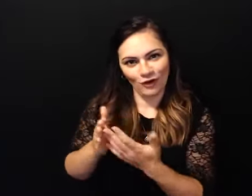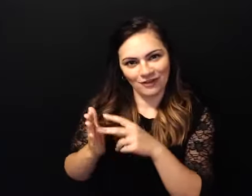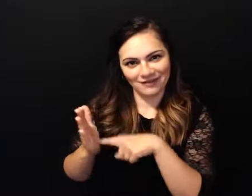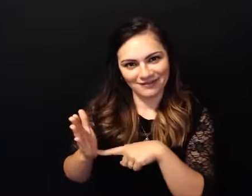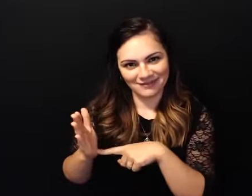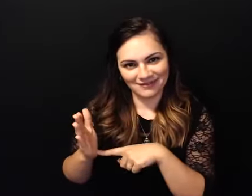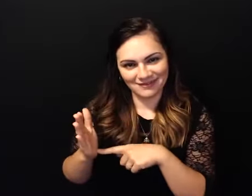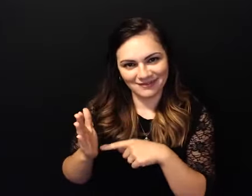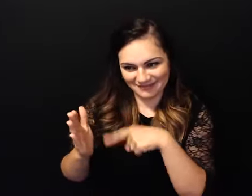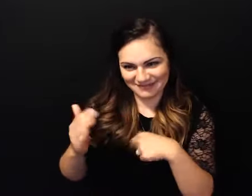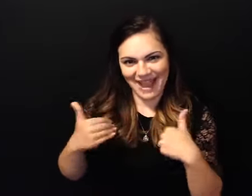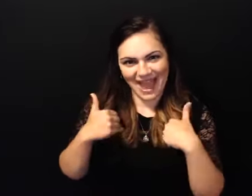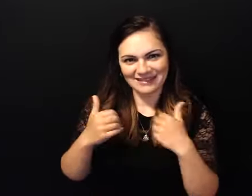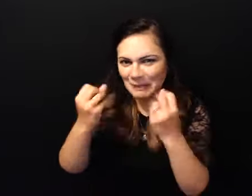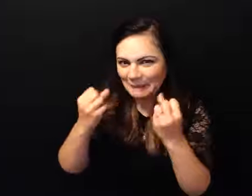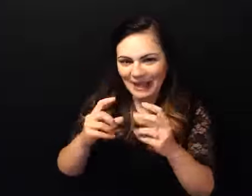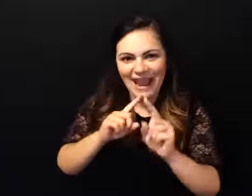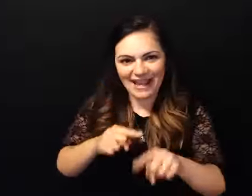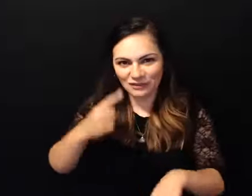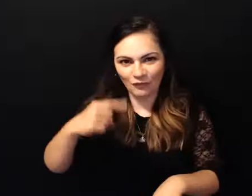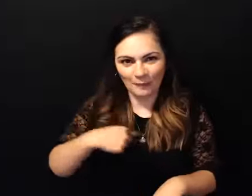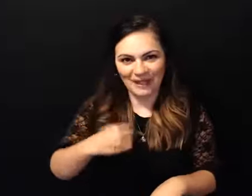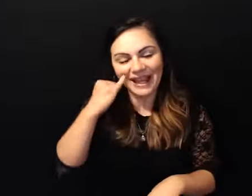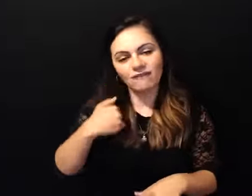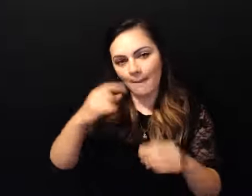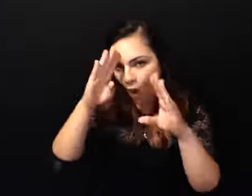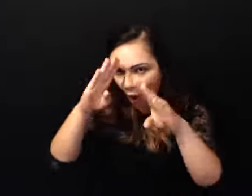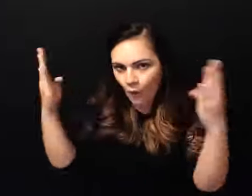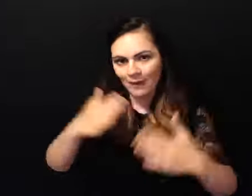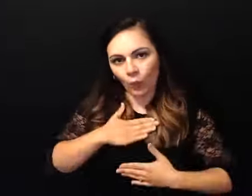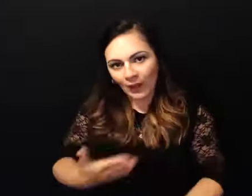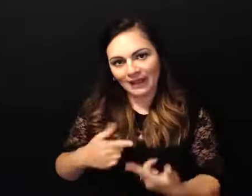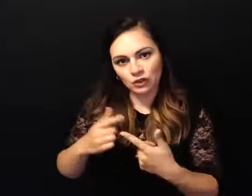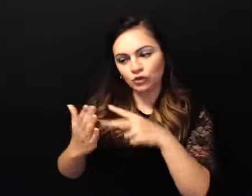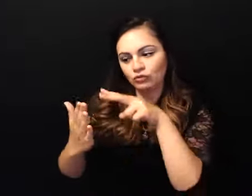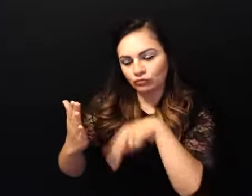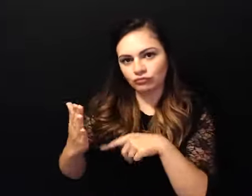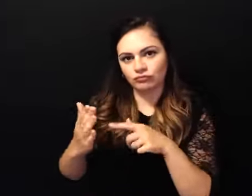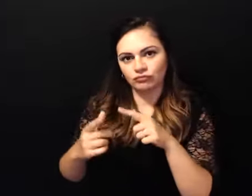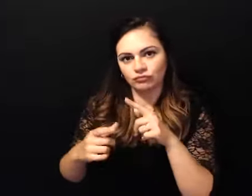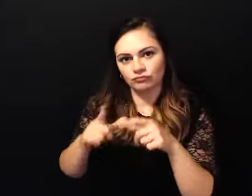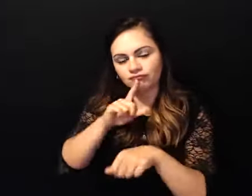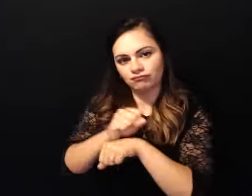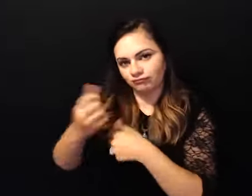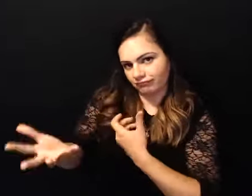up through it uh to it you know um it's a it's a design for living that works um